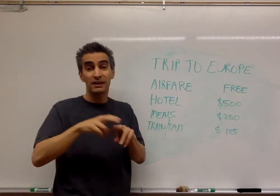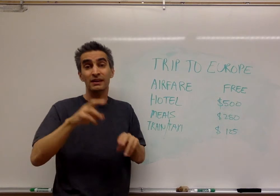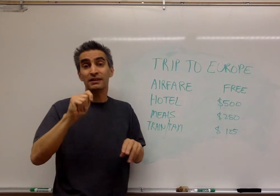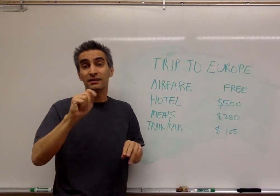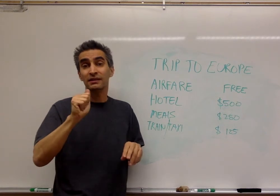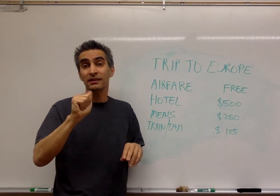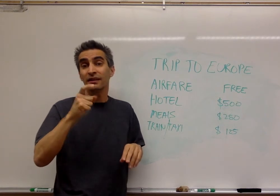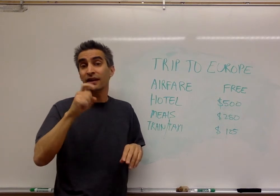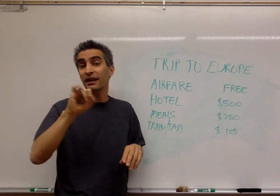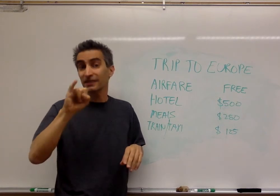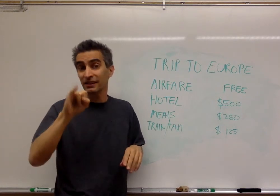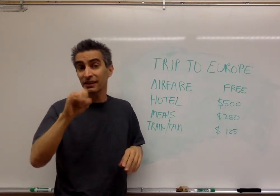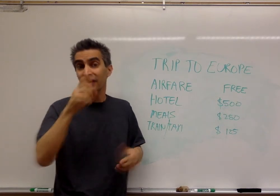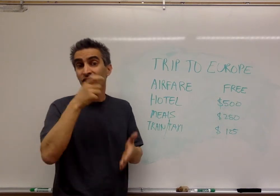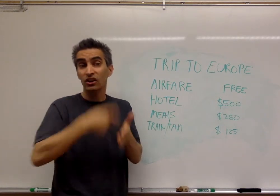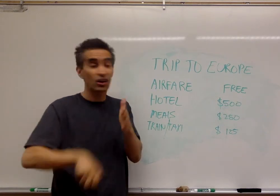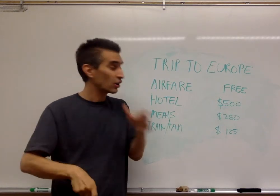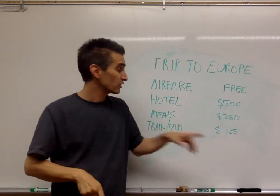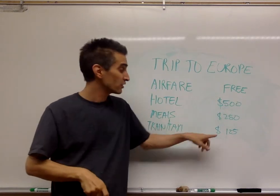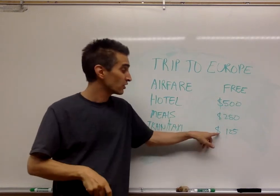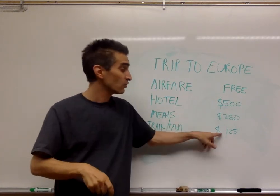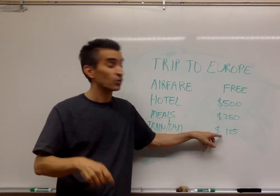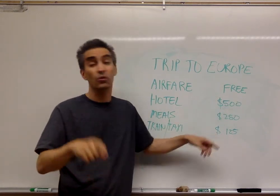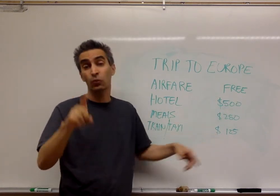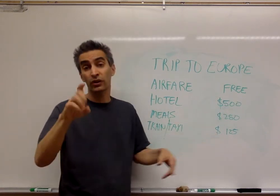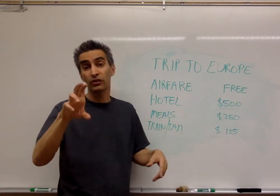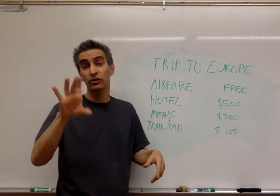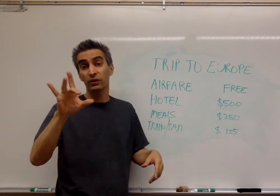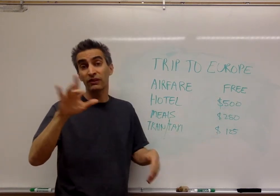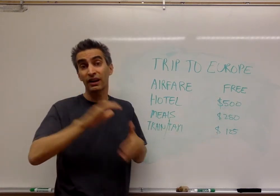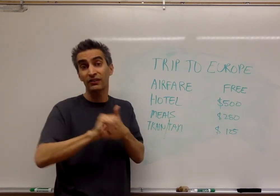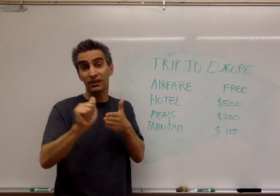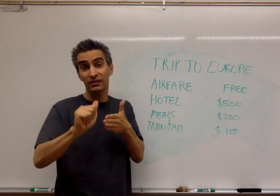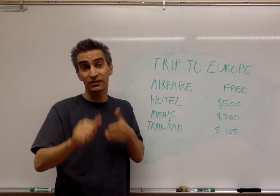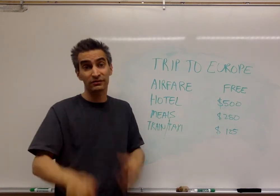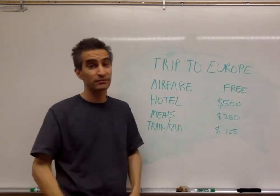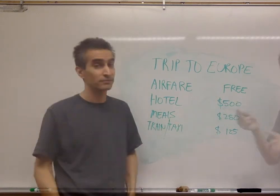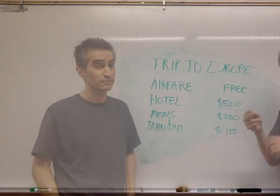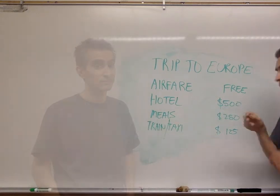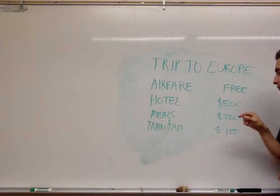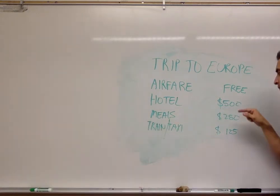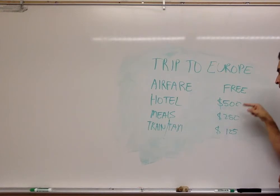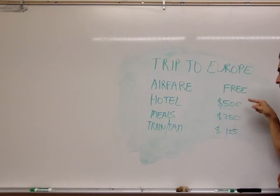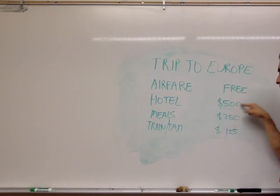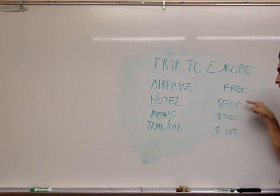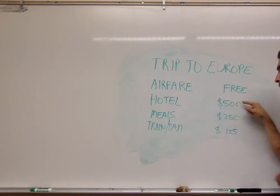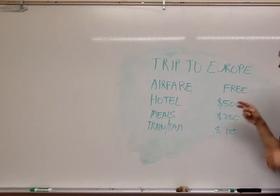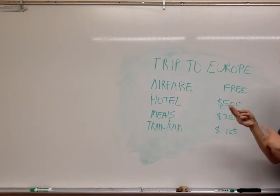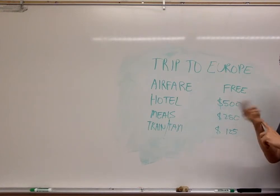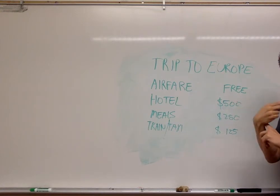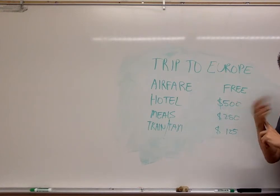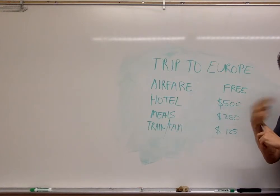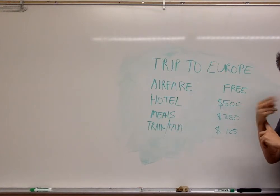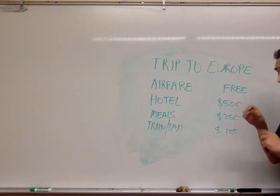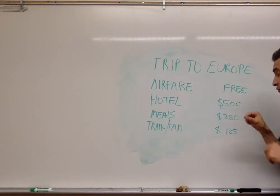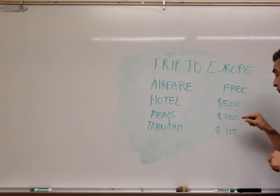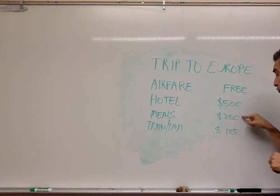your train, your taxi, and it costs, you know, $125. So let's see. The hotel,